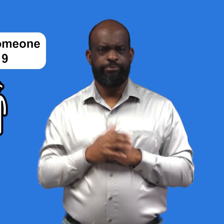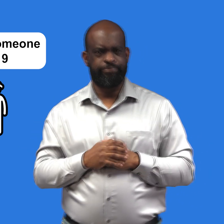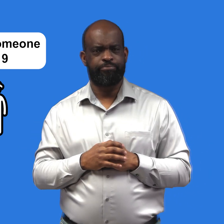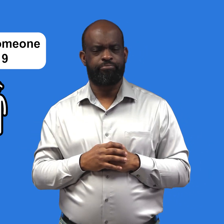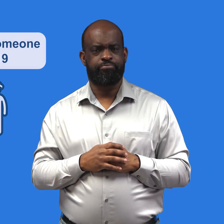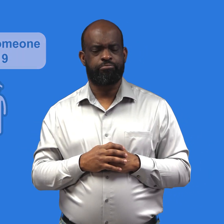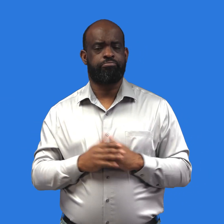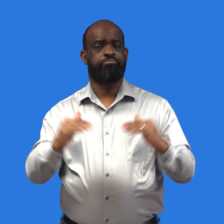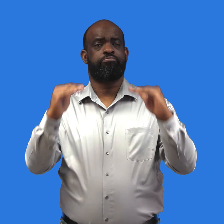possible.